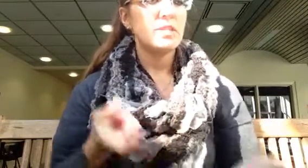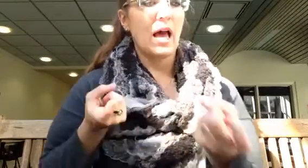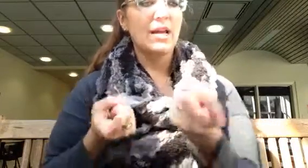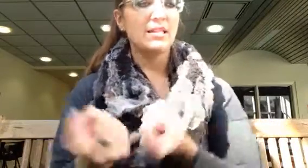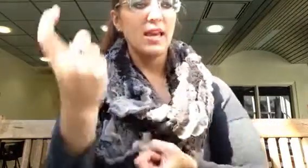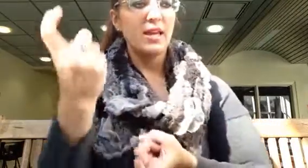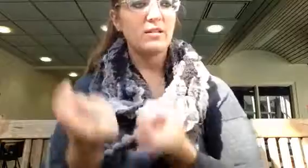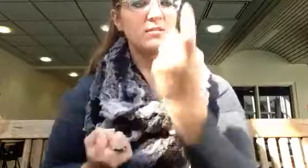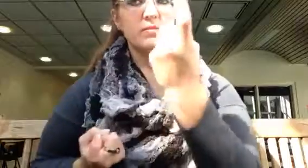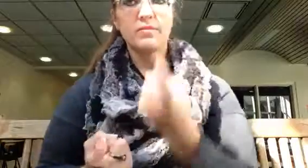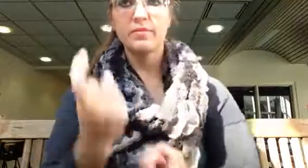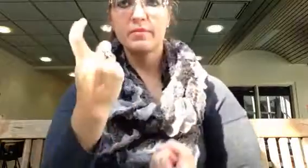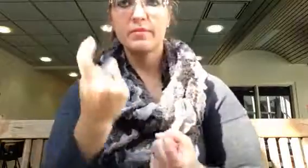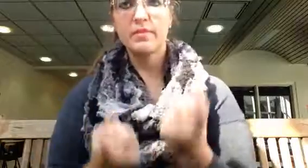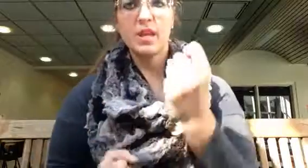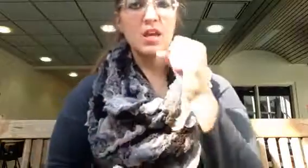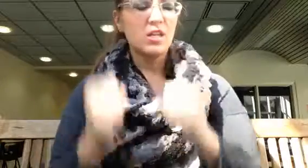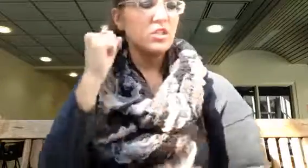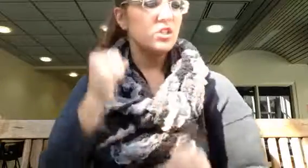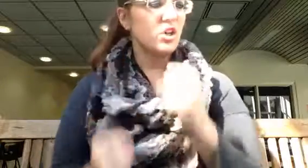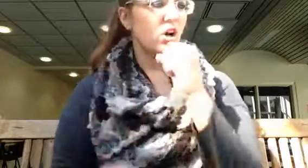To ice skate. To jog.